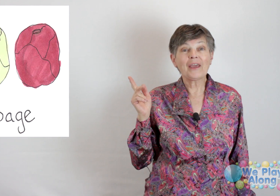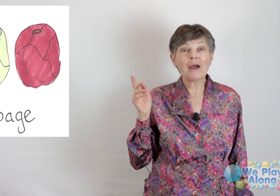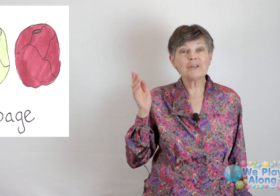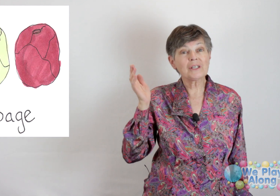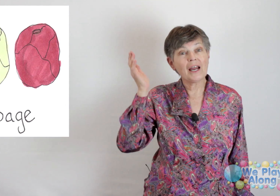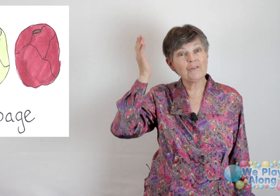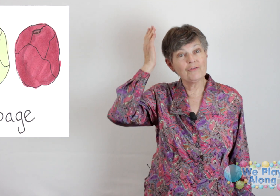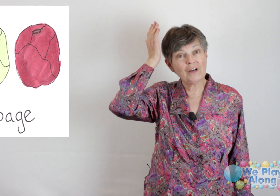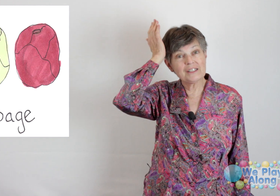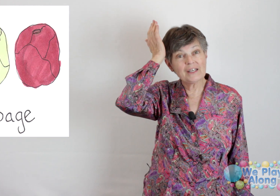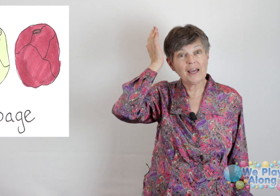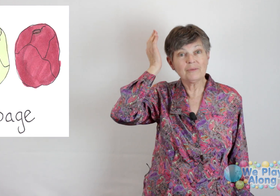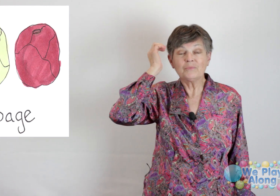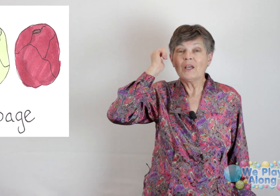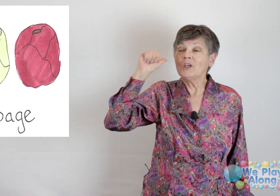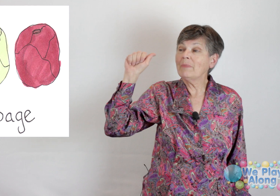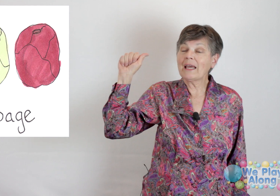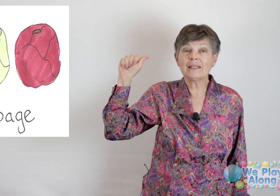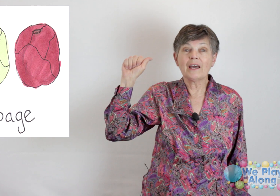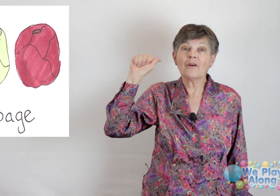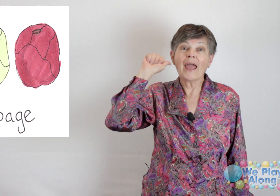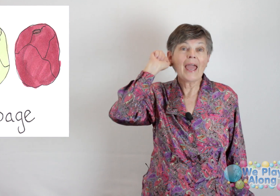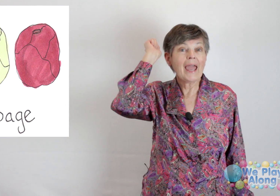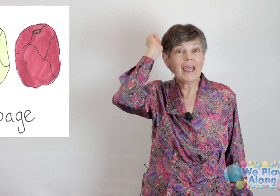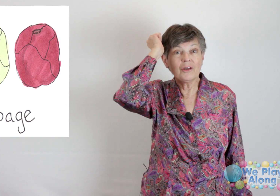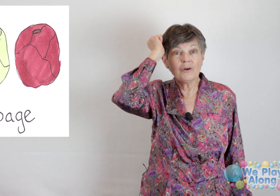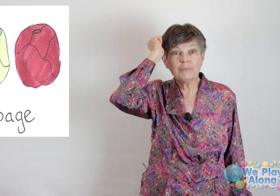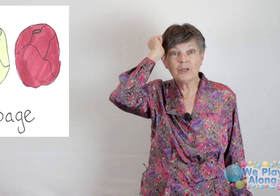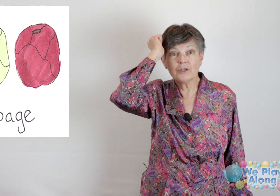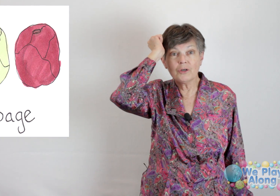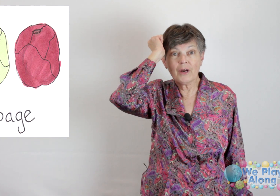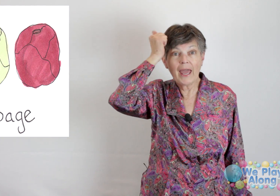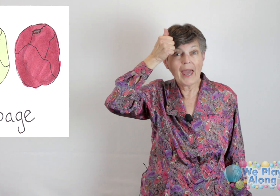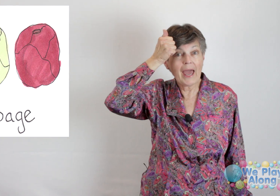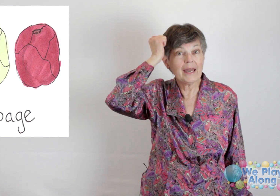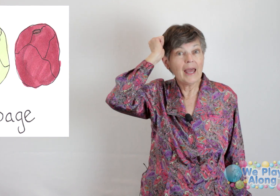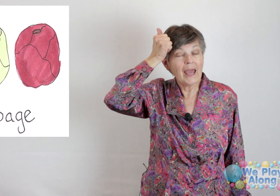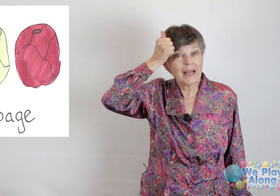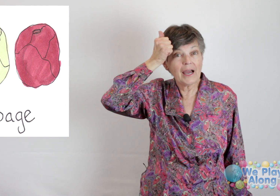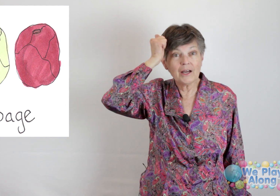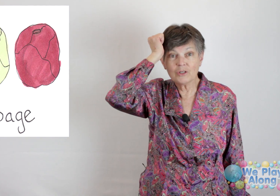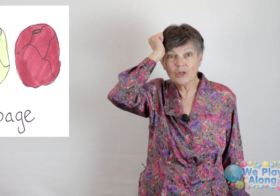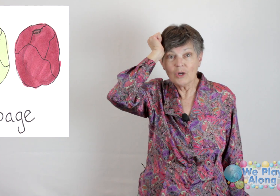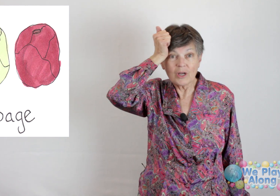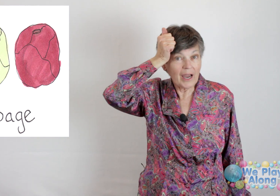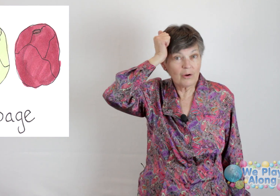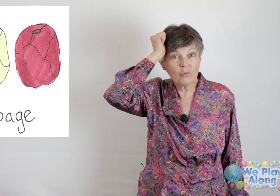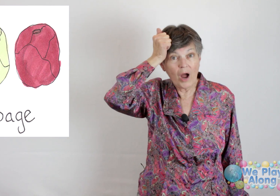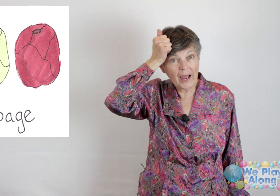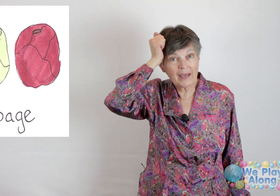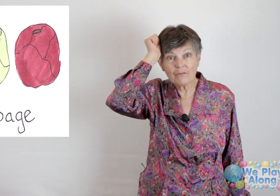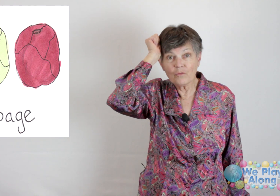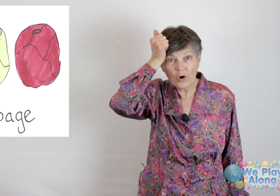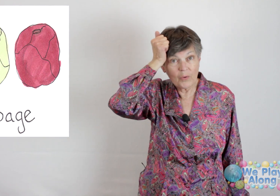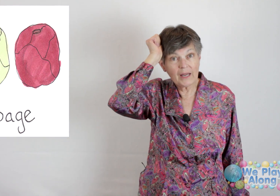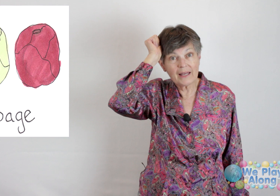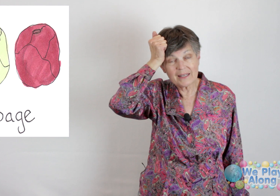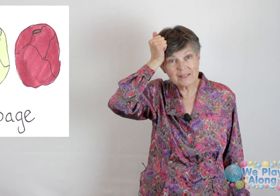Now cabbage is kind of a fun sign. You make a letter A, and you go up here to your head, and kind of rock it forward like this.